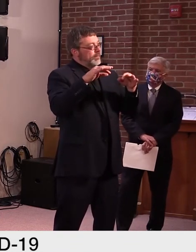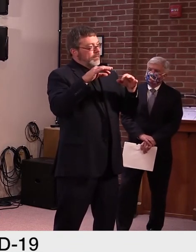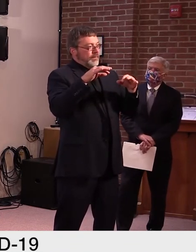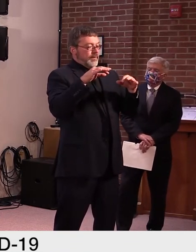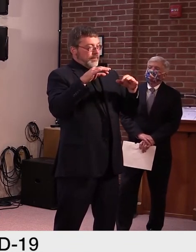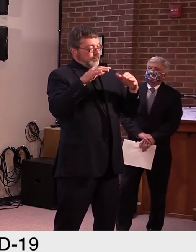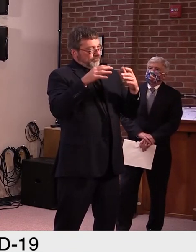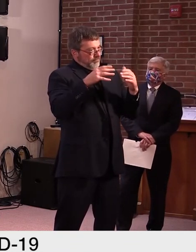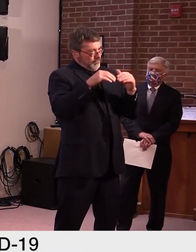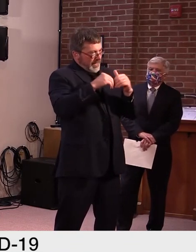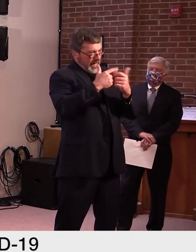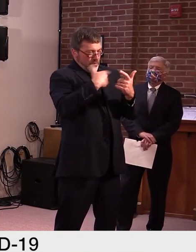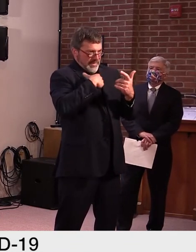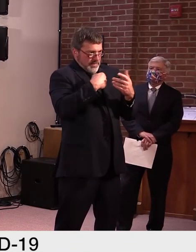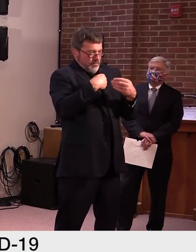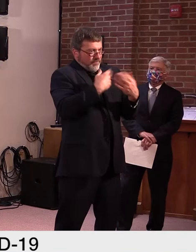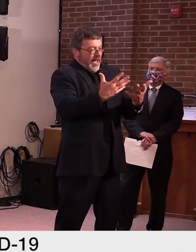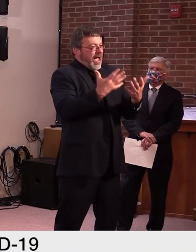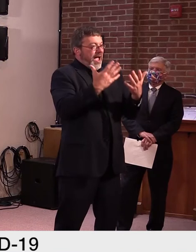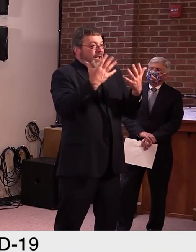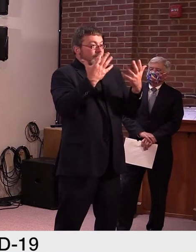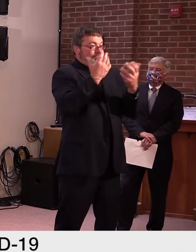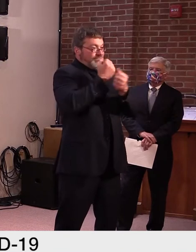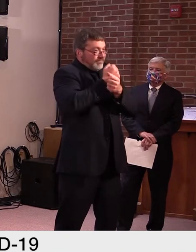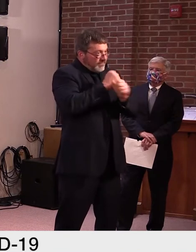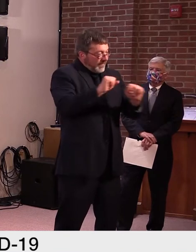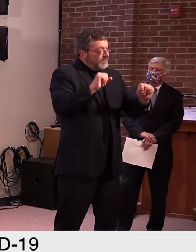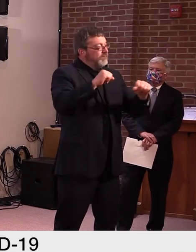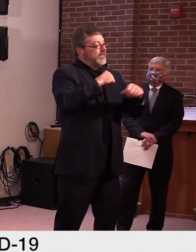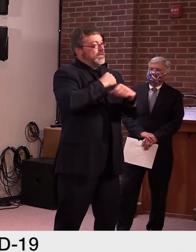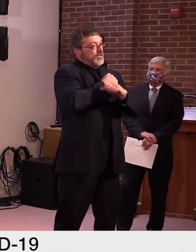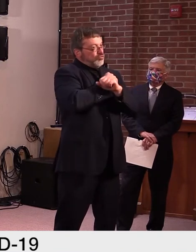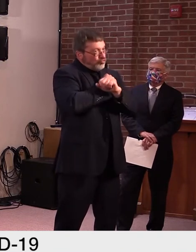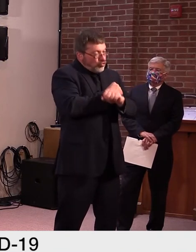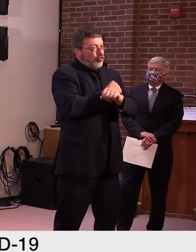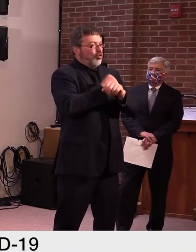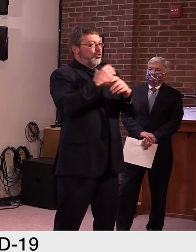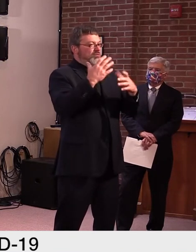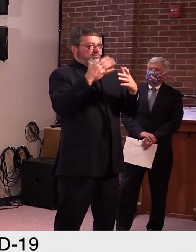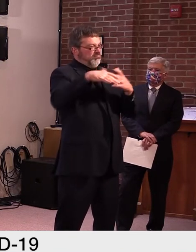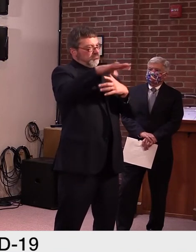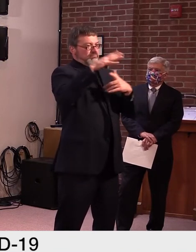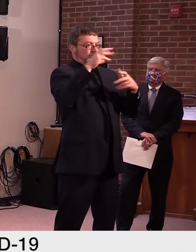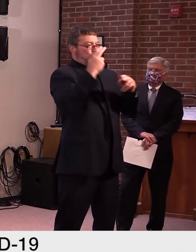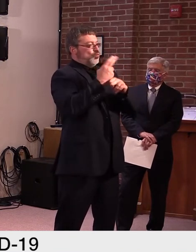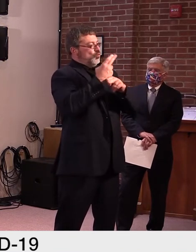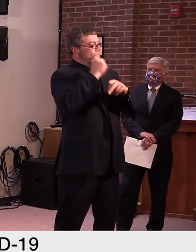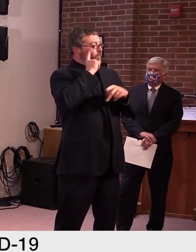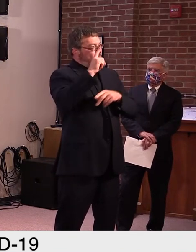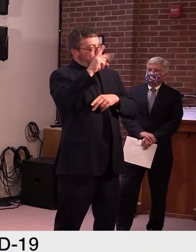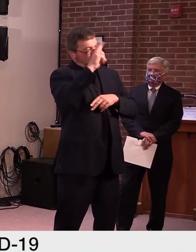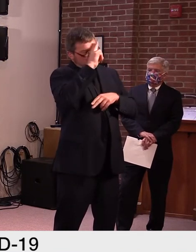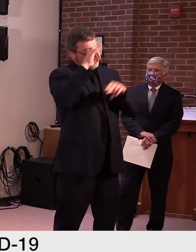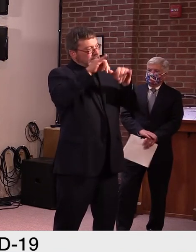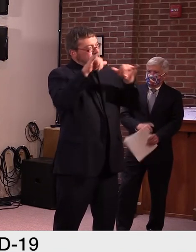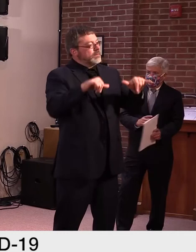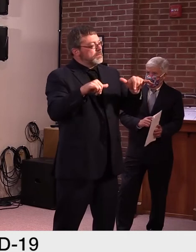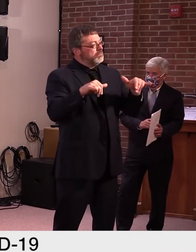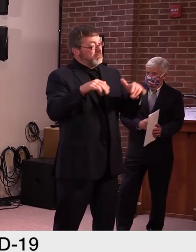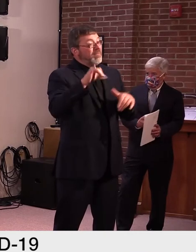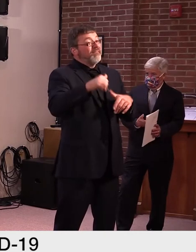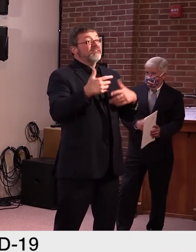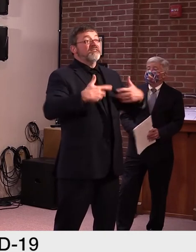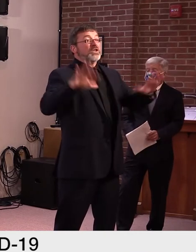healthcare system. Um, and so it'll, it'll, it'll remain, uh, a focus for us. Uh, and, uh,